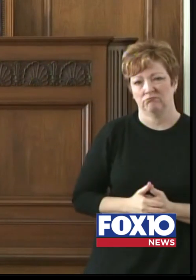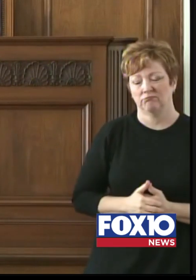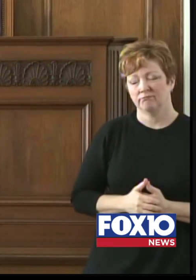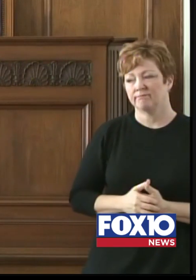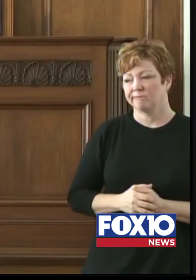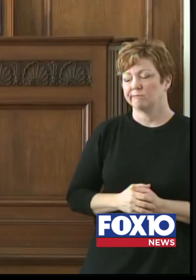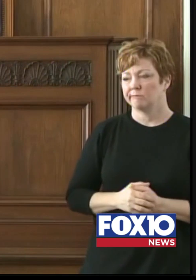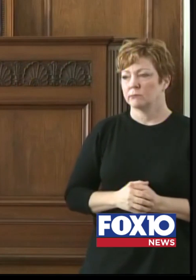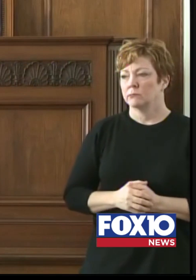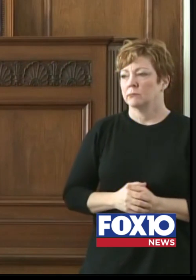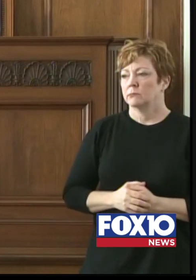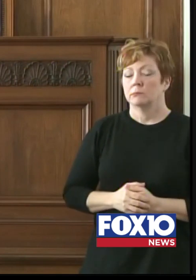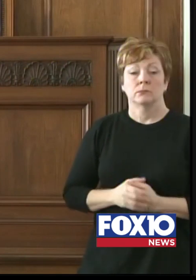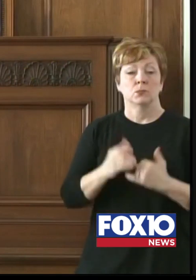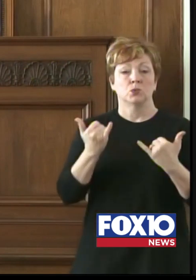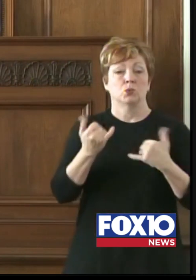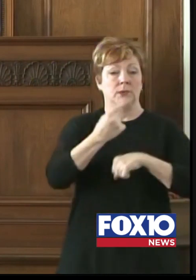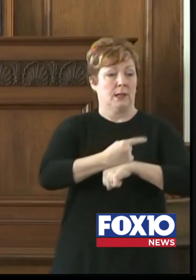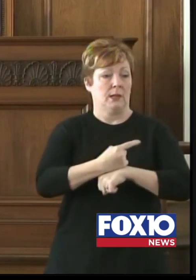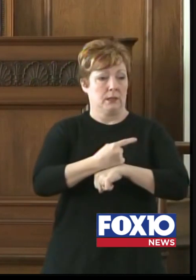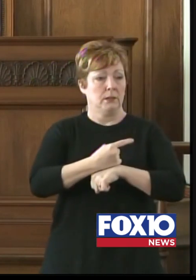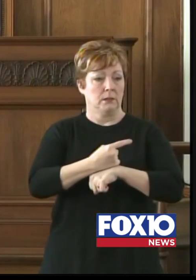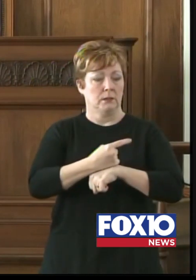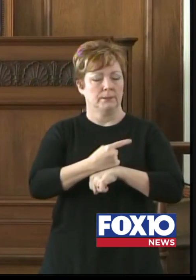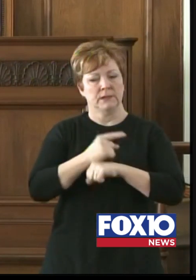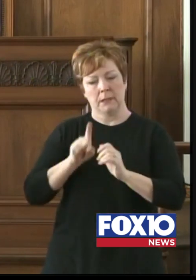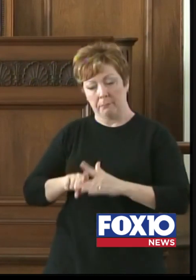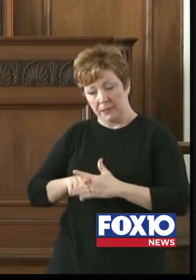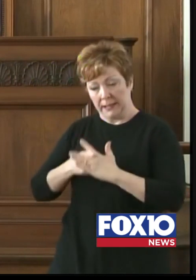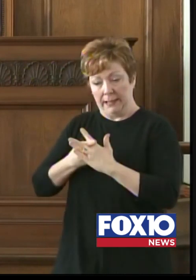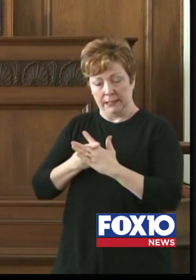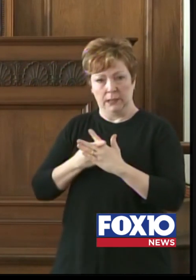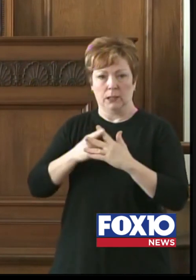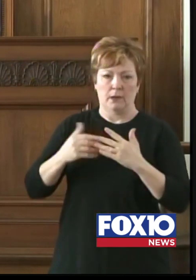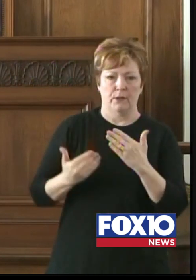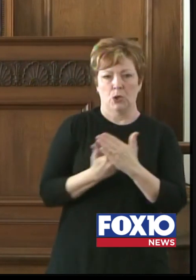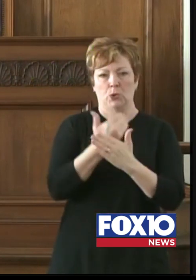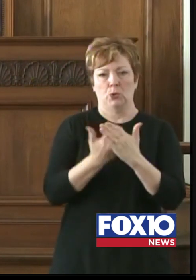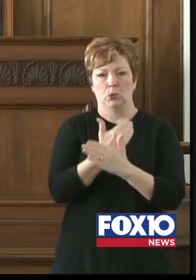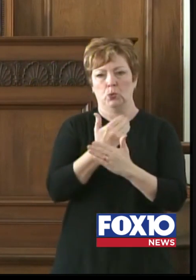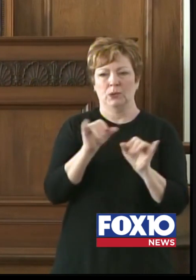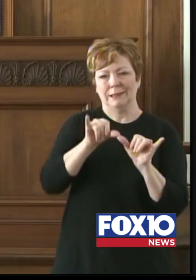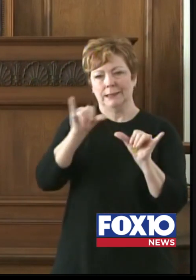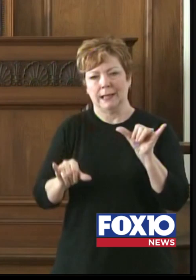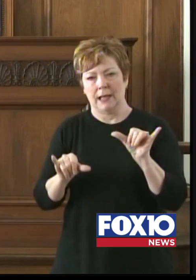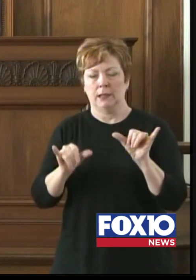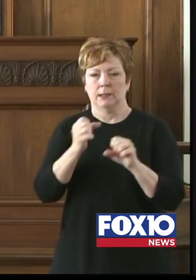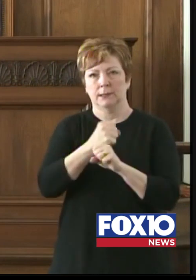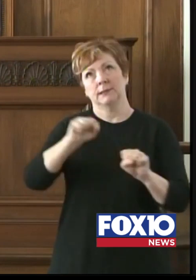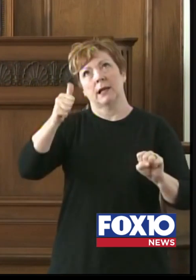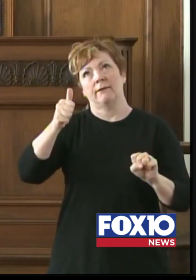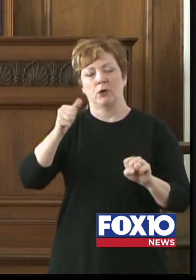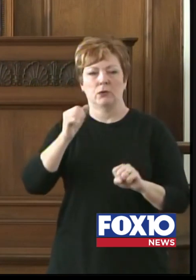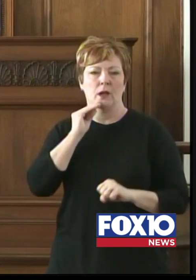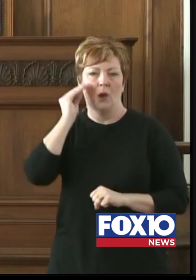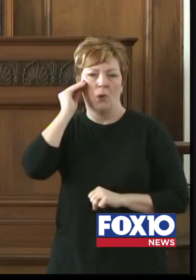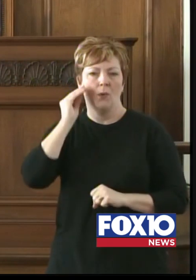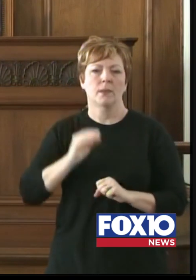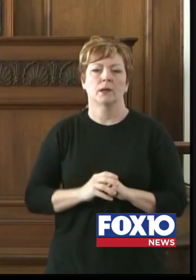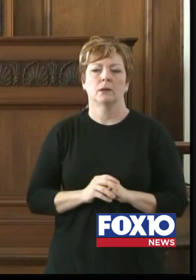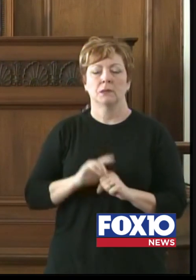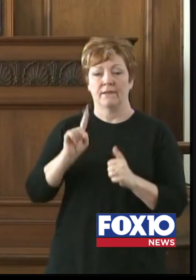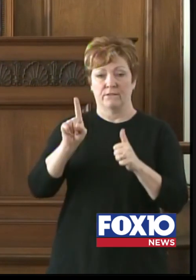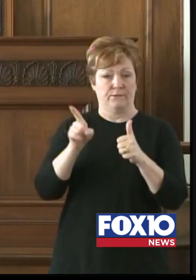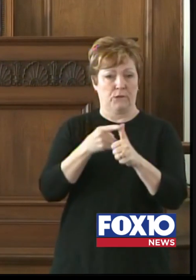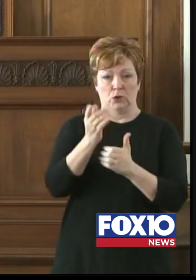Y'all, today is the beginning of our new state safer at home order, will be the first phase of